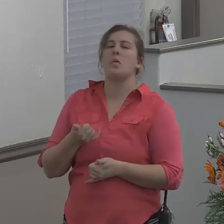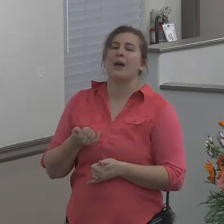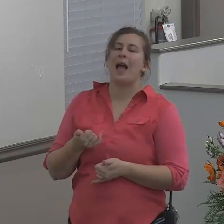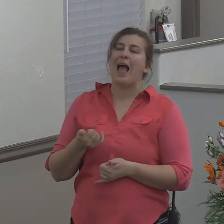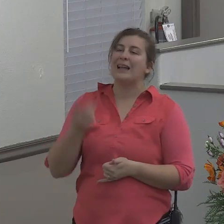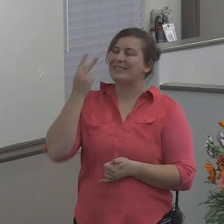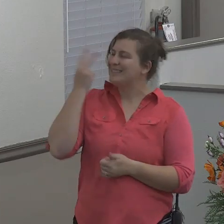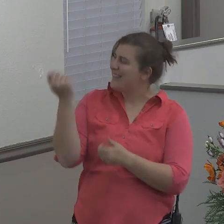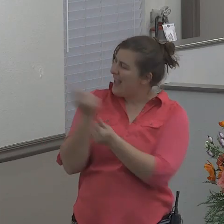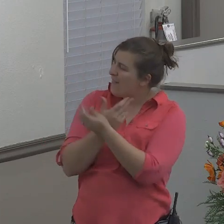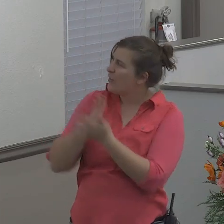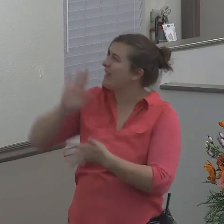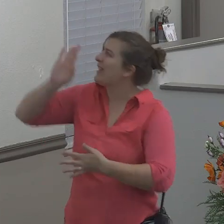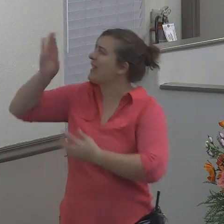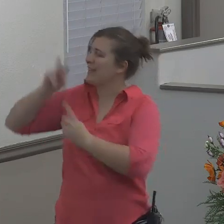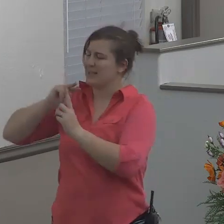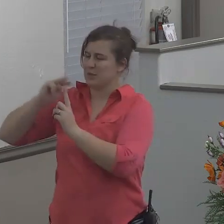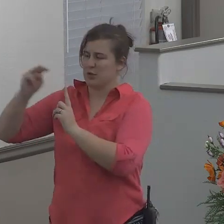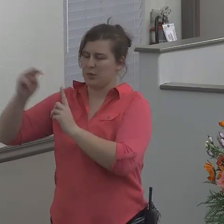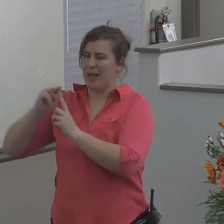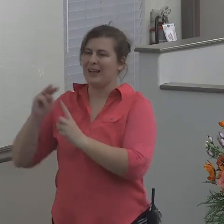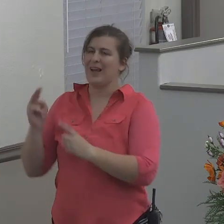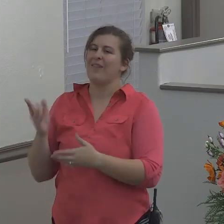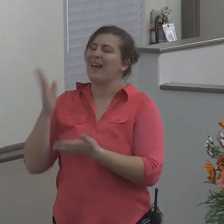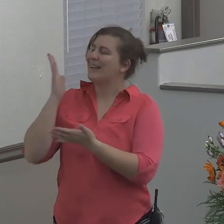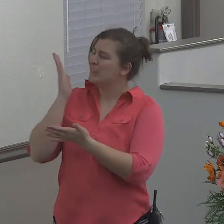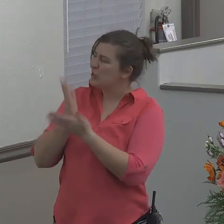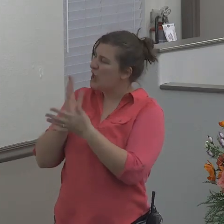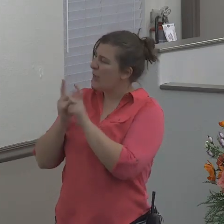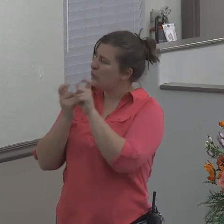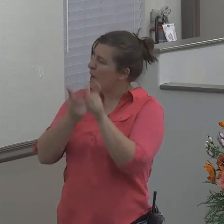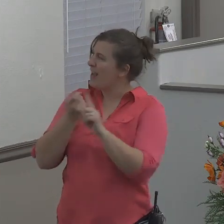God's way and he stopped running from God